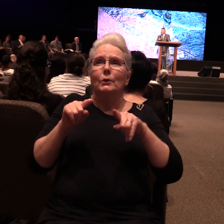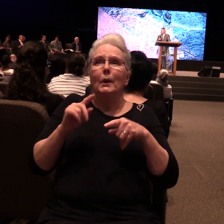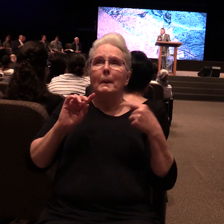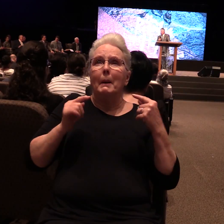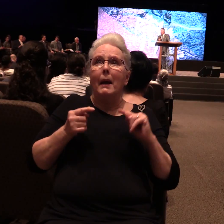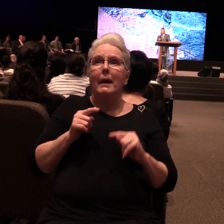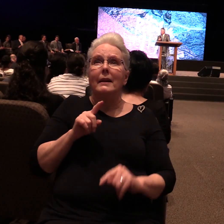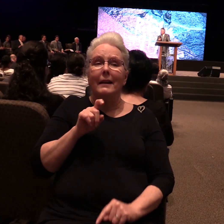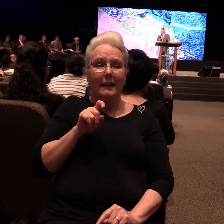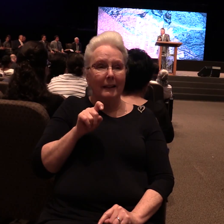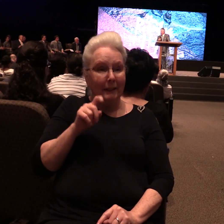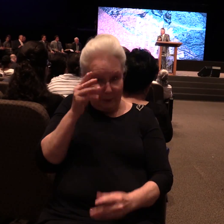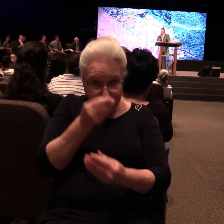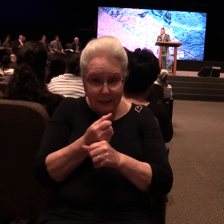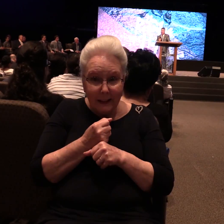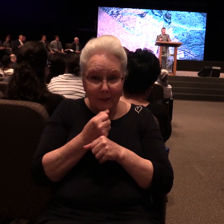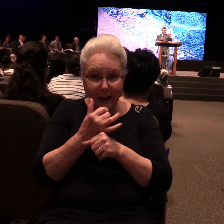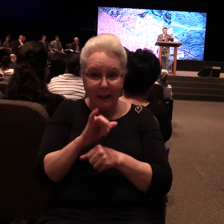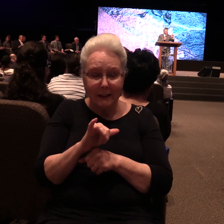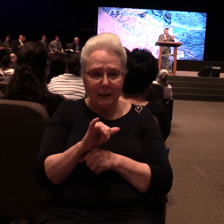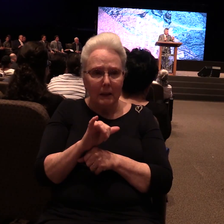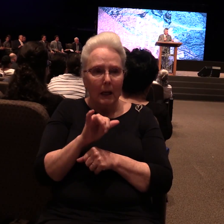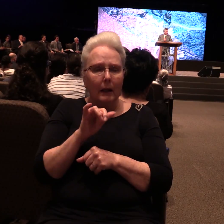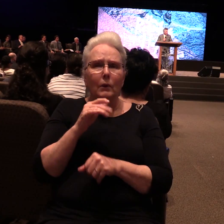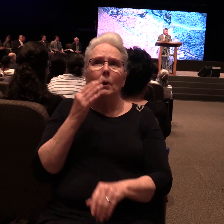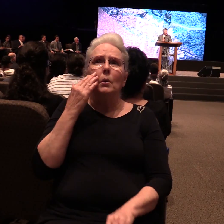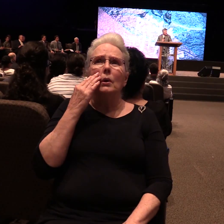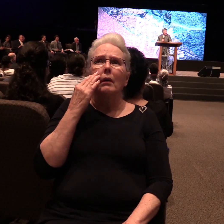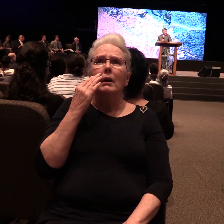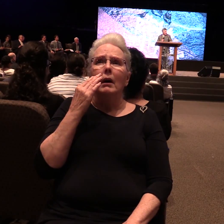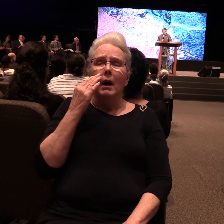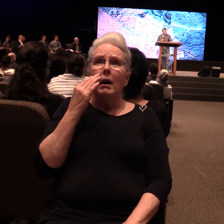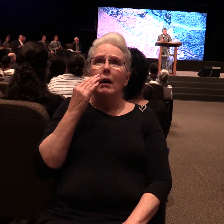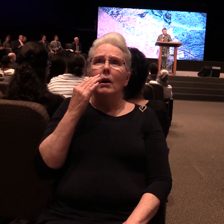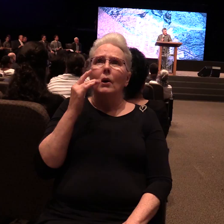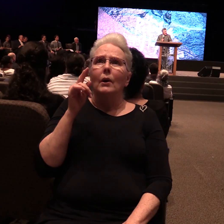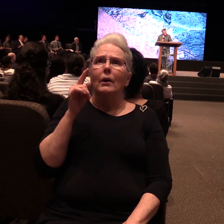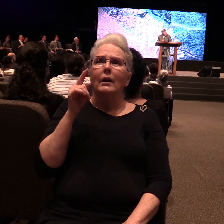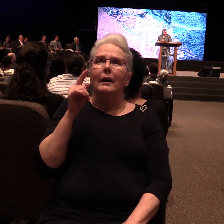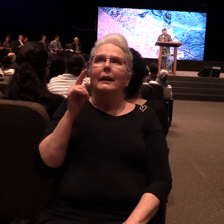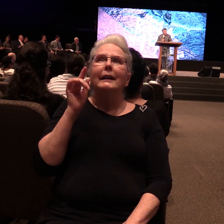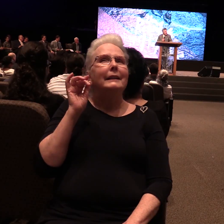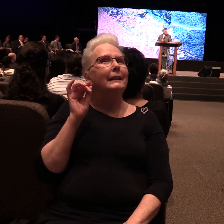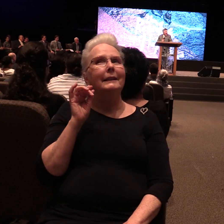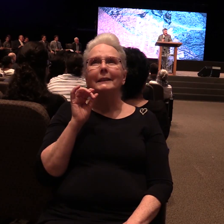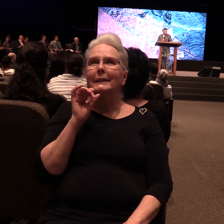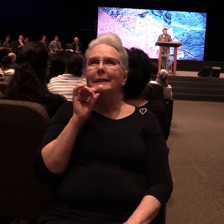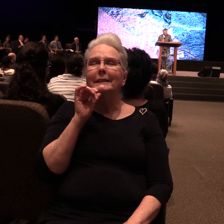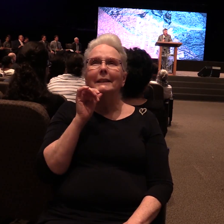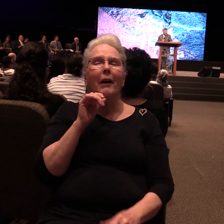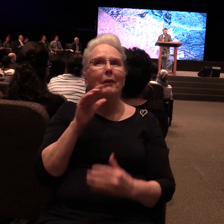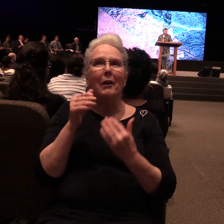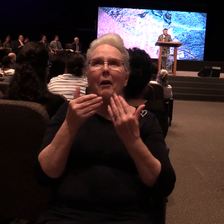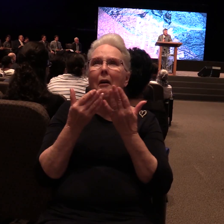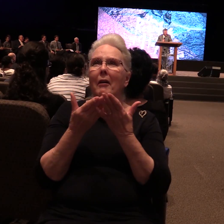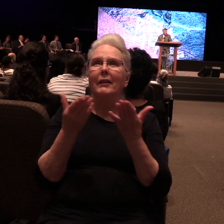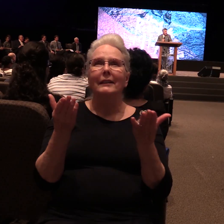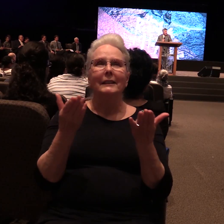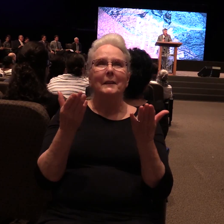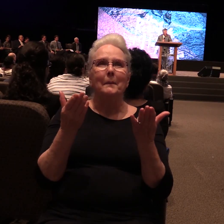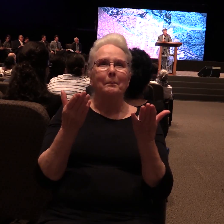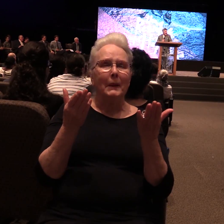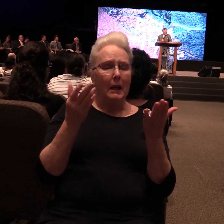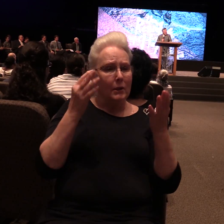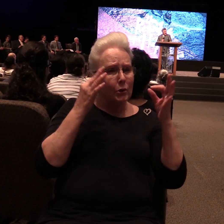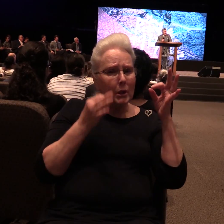Something that stirred your spirit and you knew this isn't all there is. In the middle of being cast from paradise and